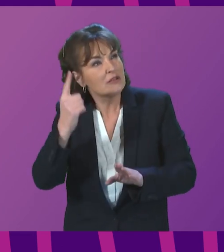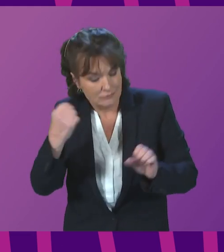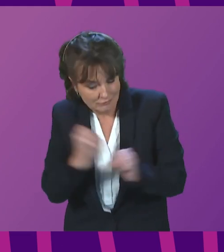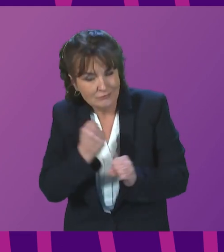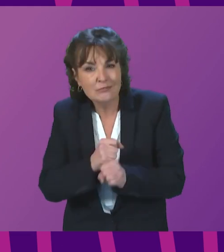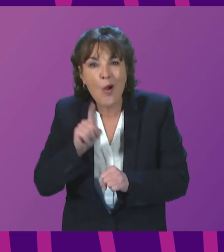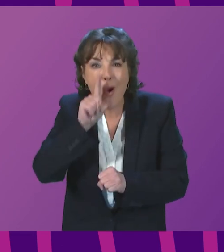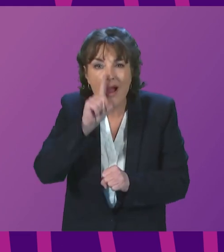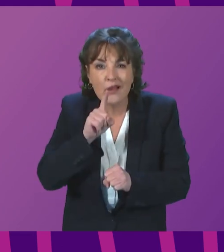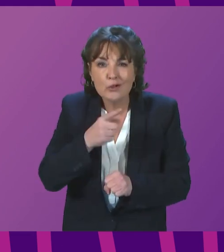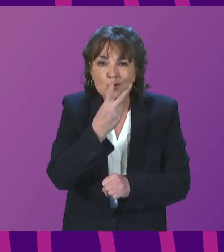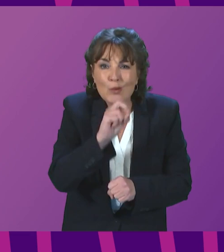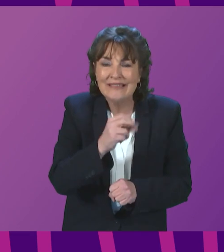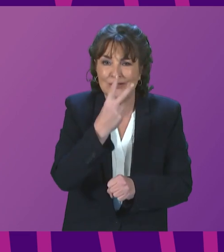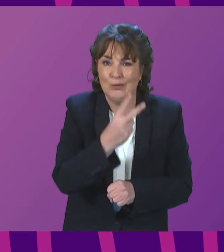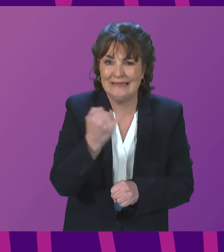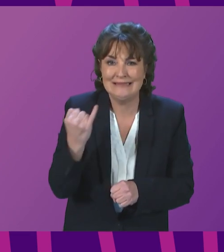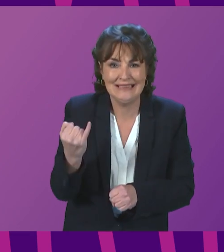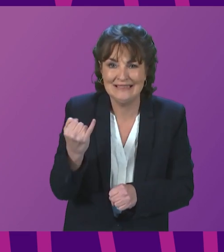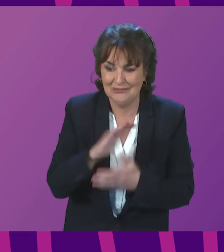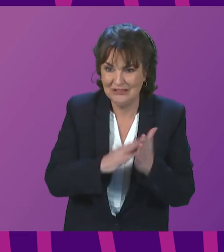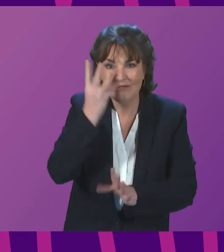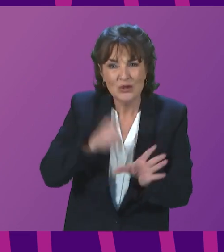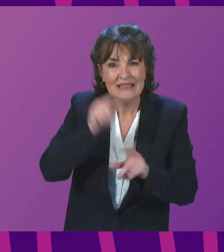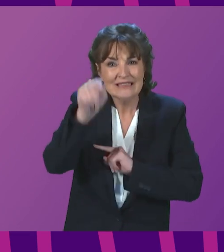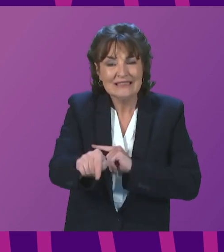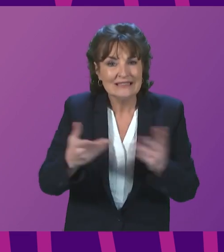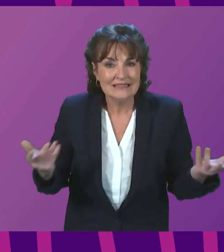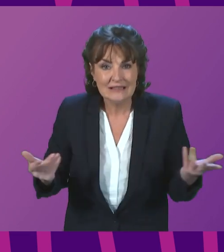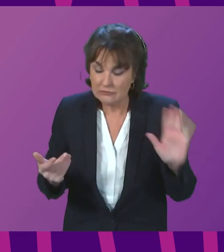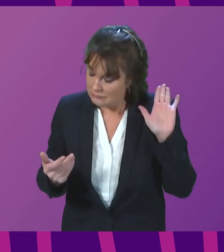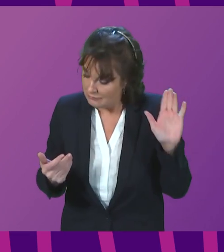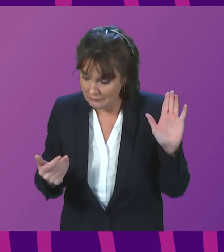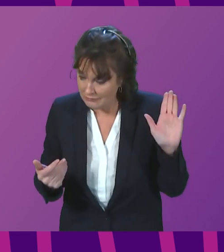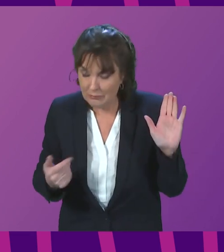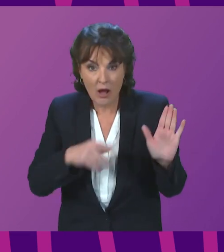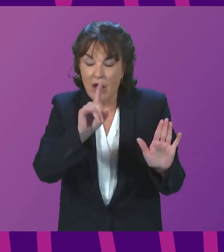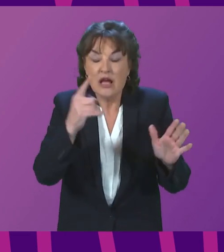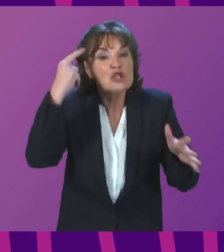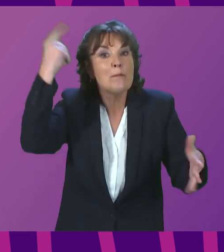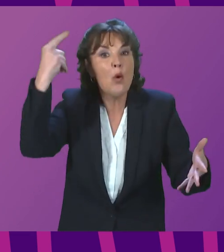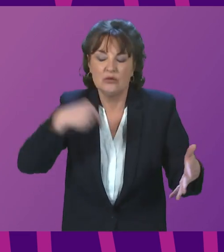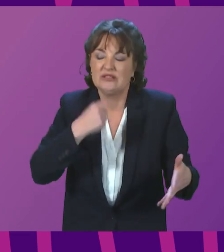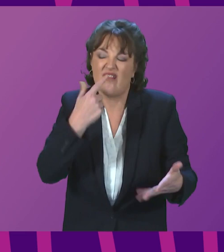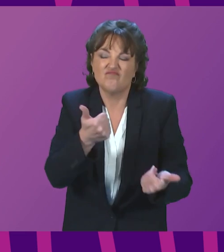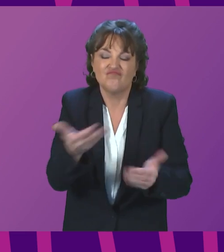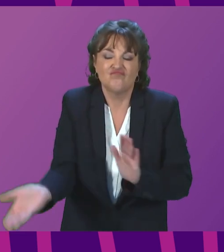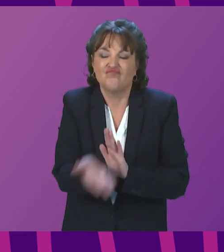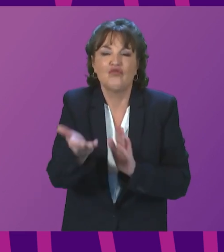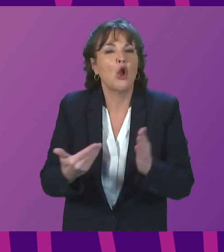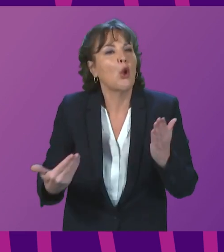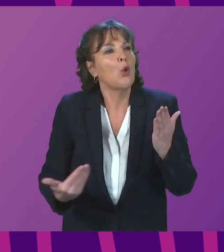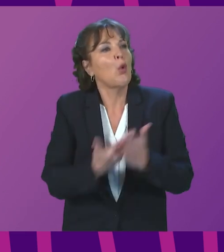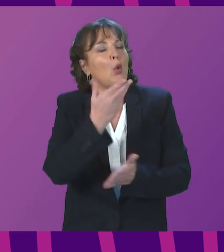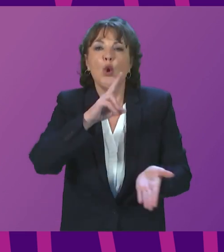as well. Even if, and it is not a position I support for the avoidance of doubt, but even if we were to give the go-ahead to new nuclear energy